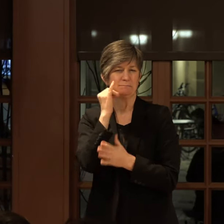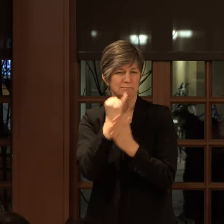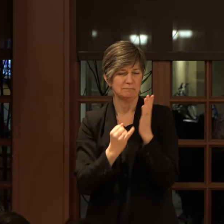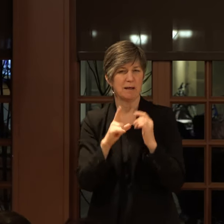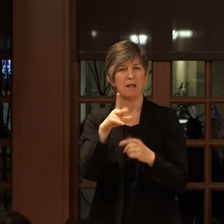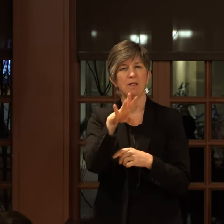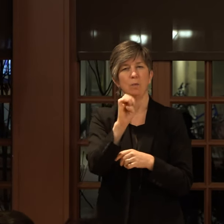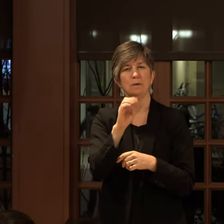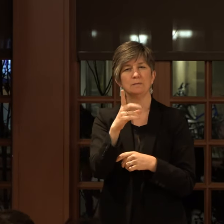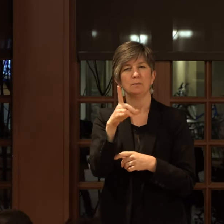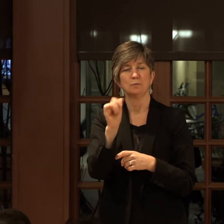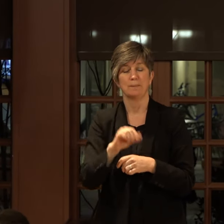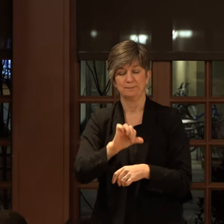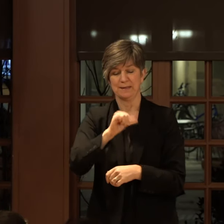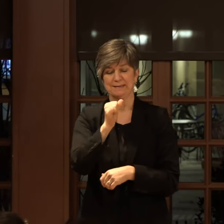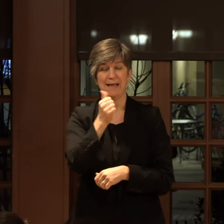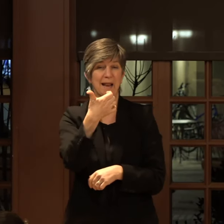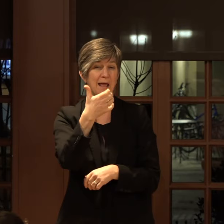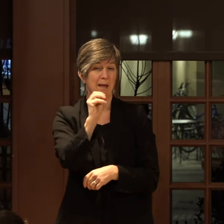10 a.m. is when you come to me.